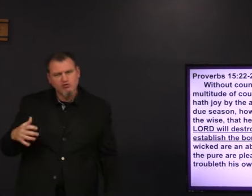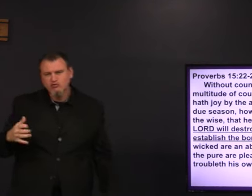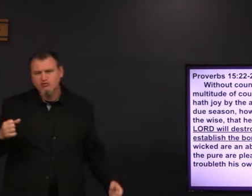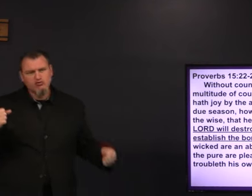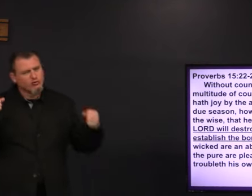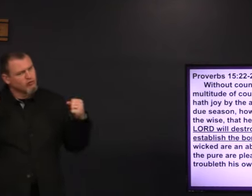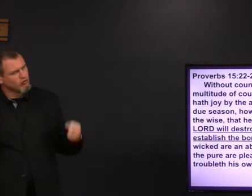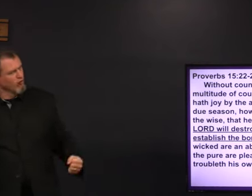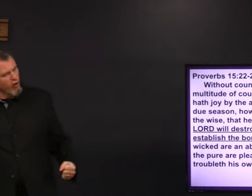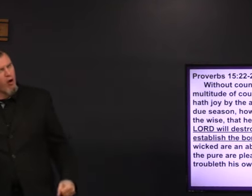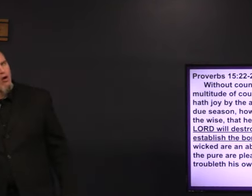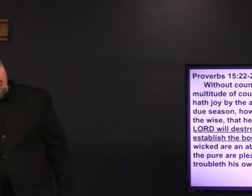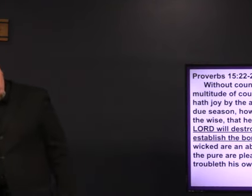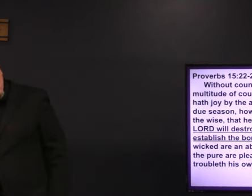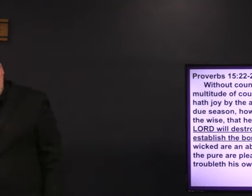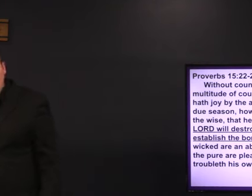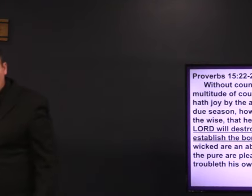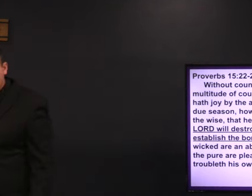That's the wrong statement.